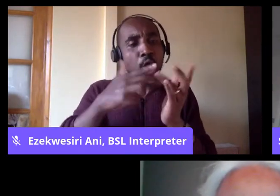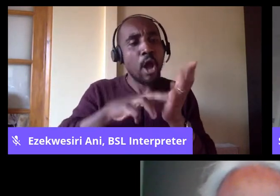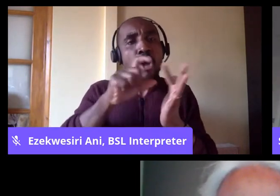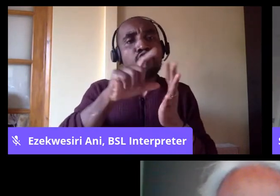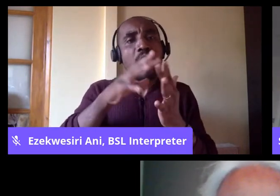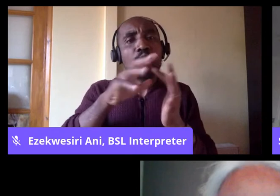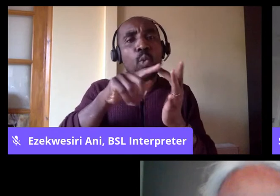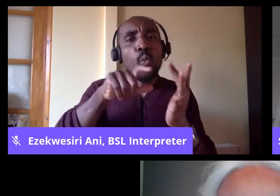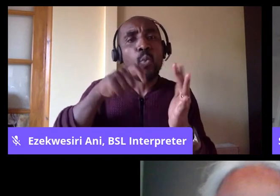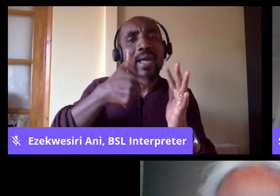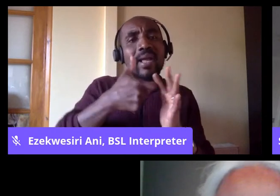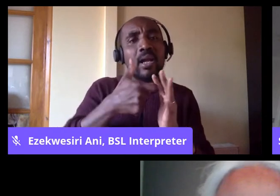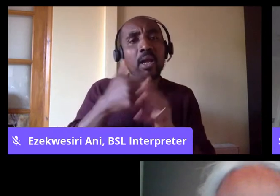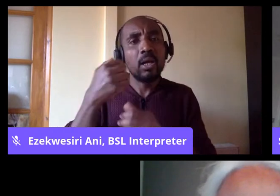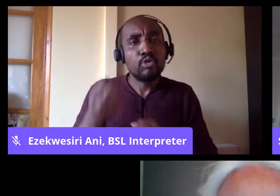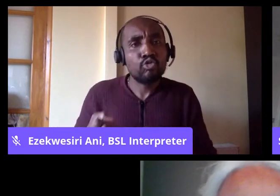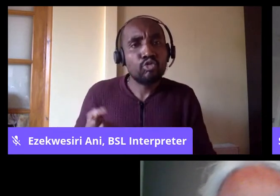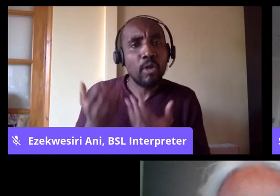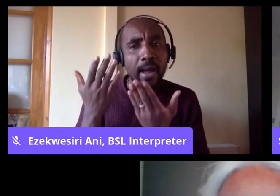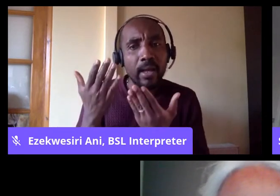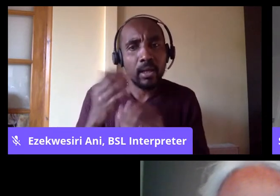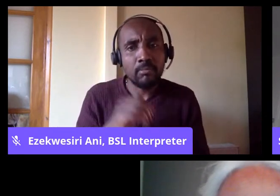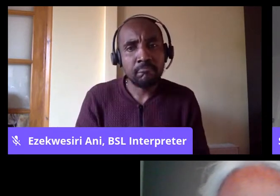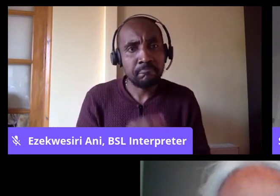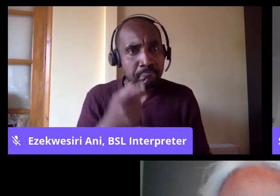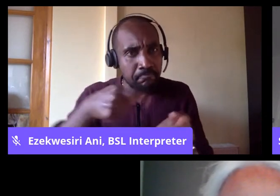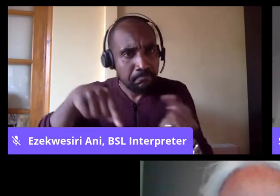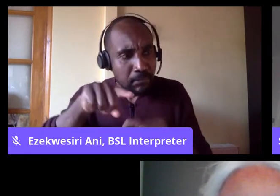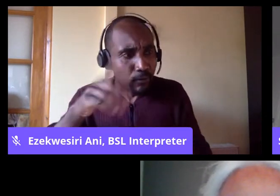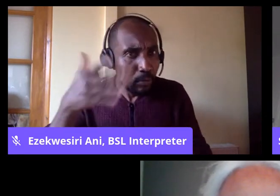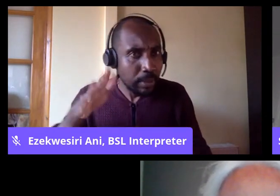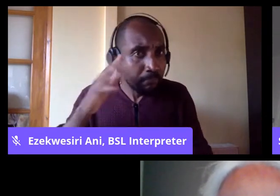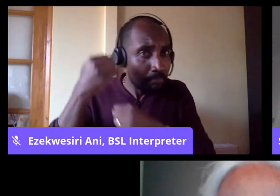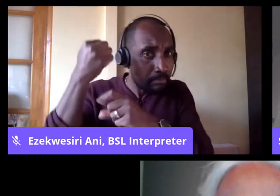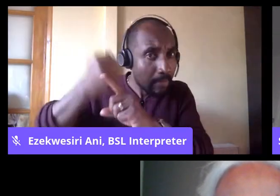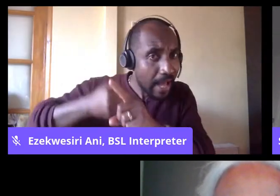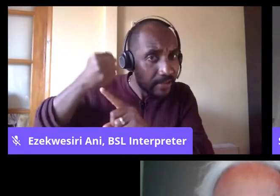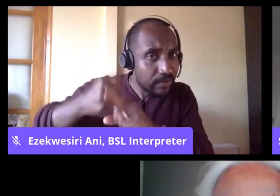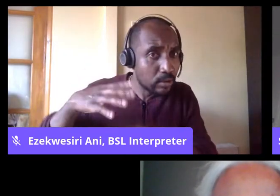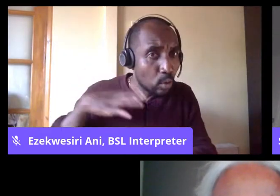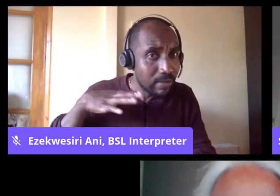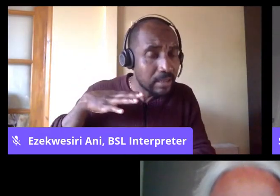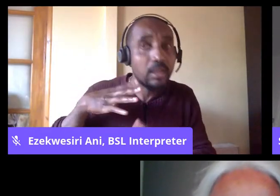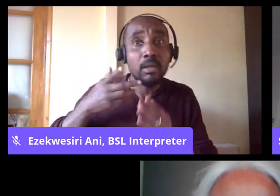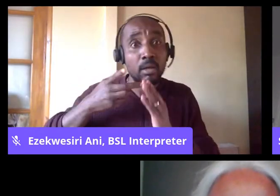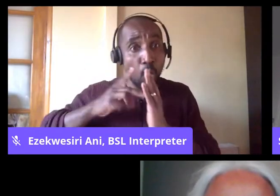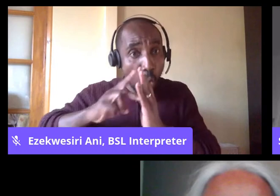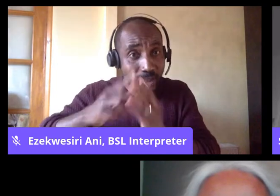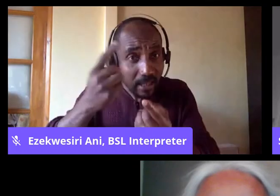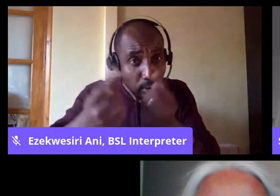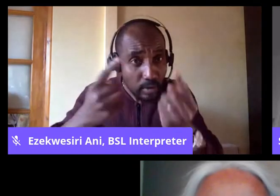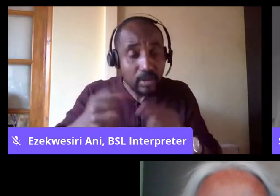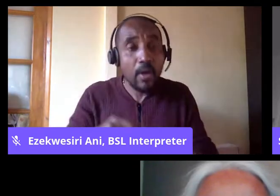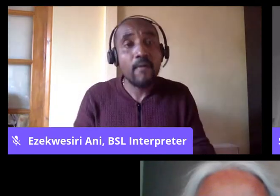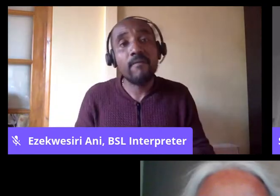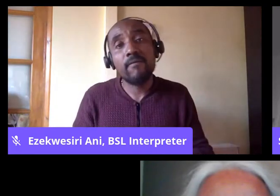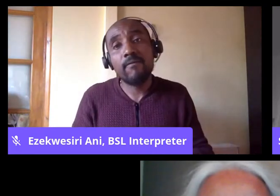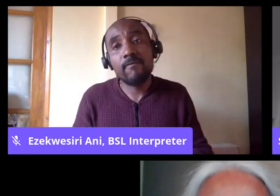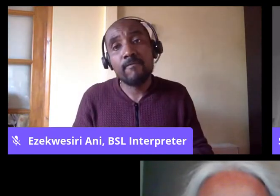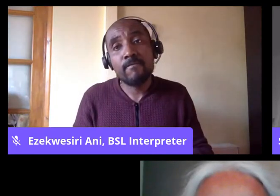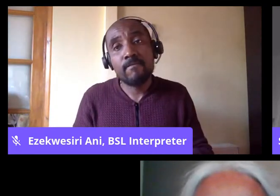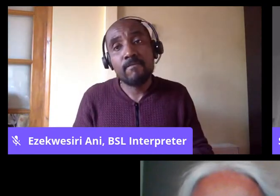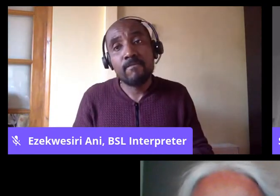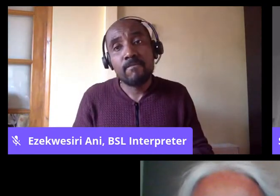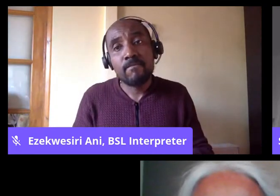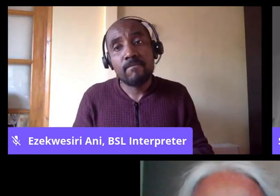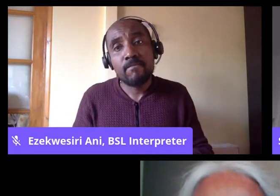anyone that's, you know, already an activist, an organizer, or whether, you know, it's, you're probably going